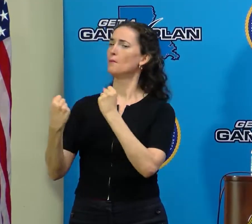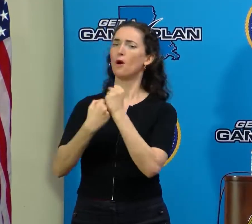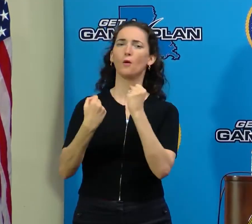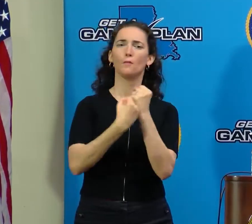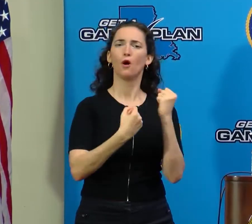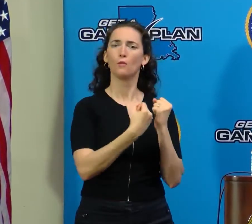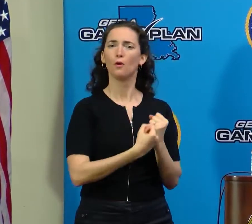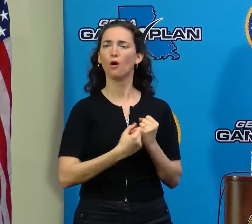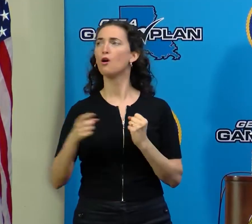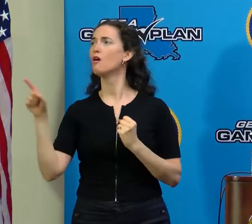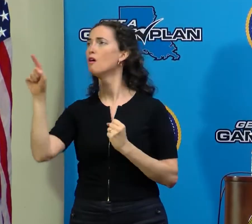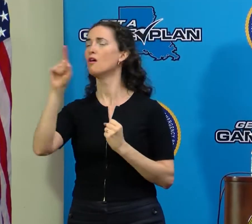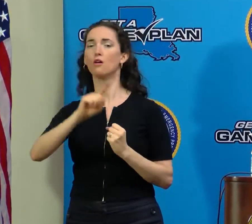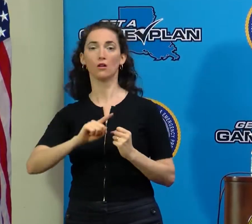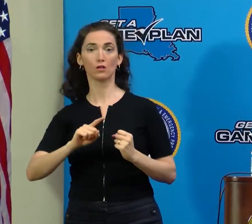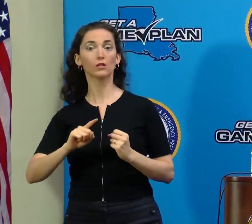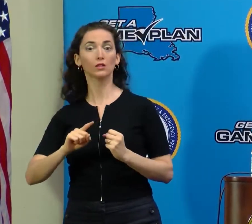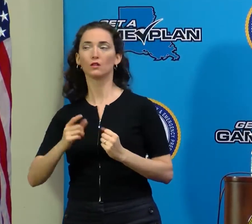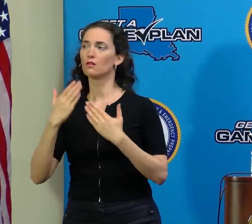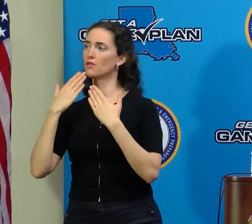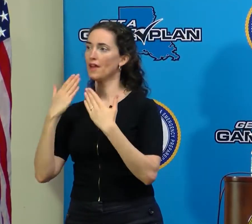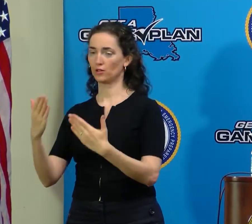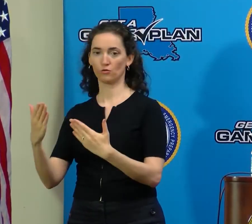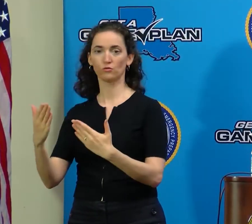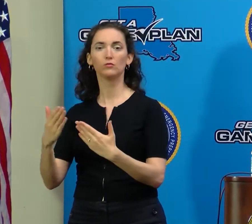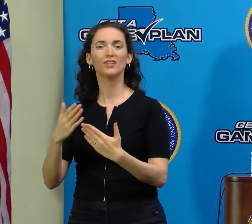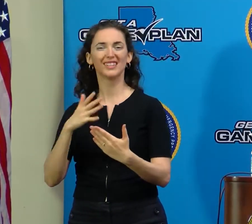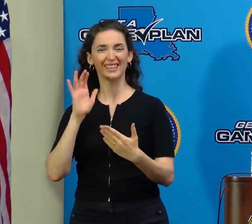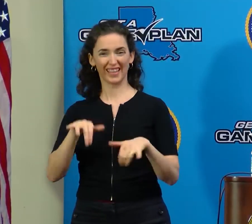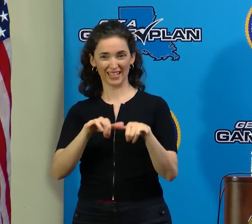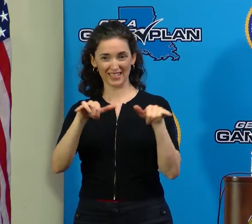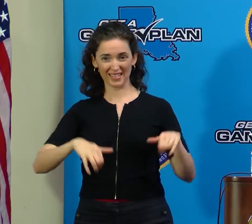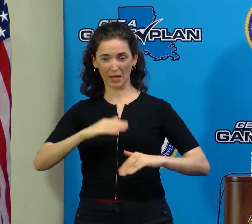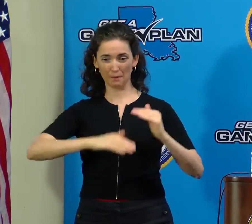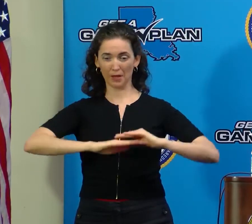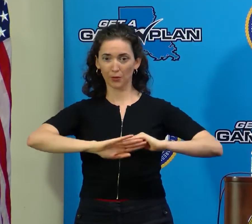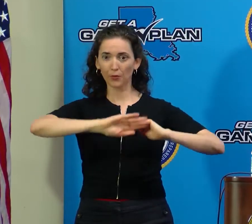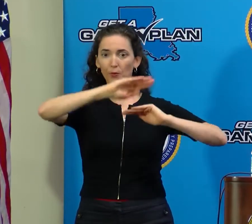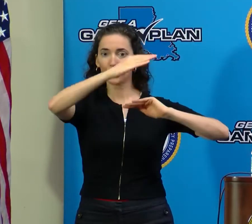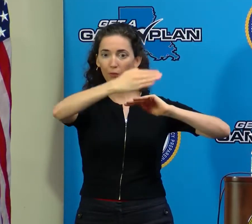of the investments made in that hurricane risk reduction system.